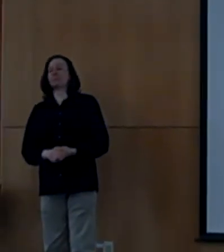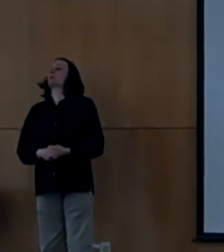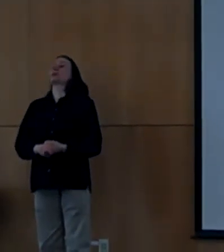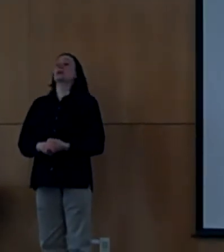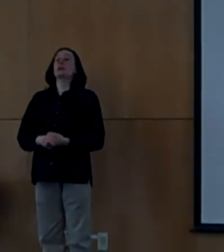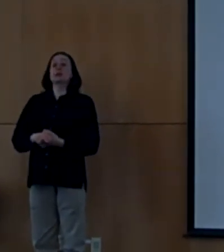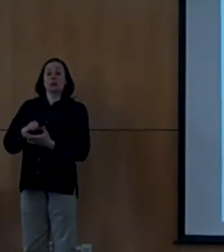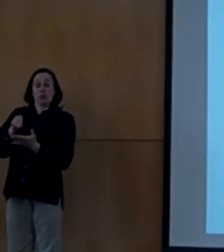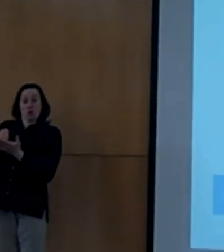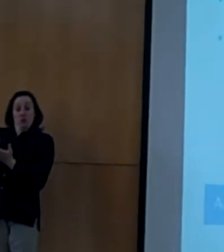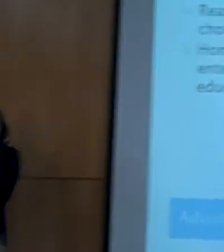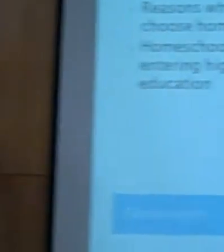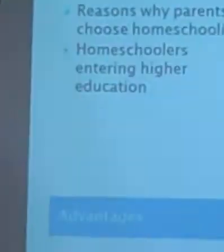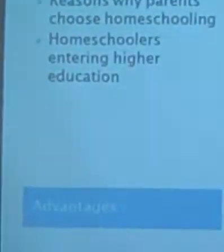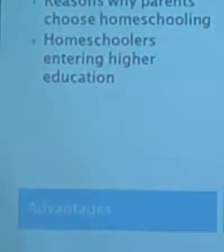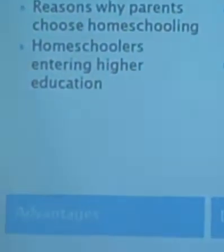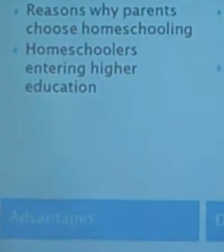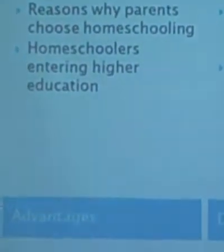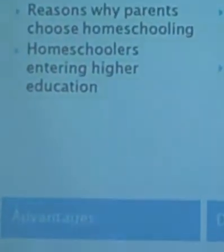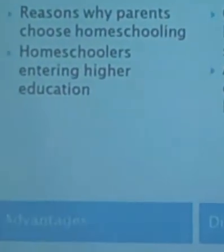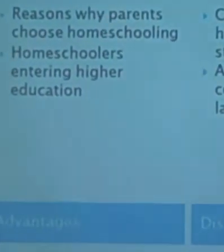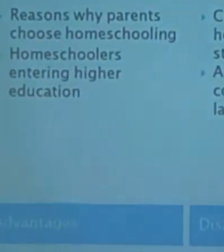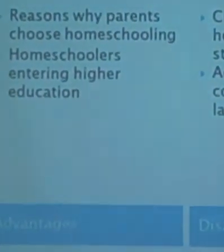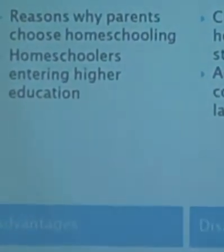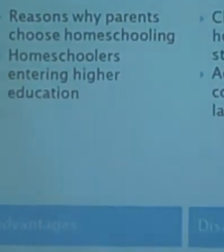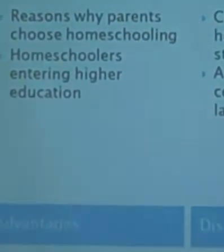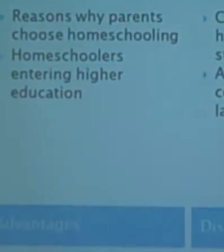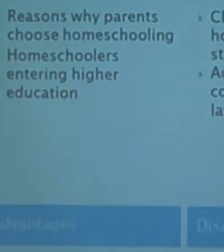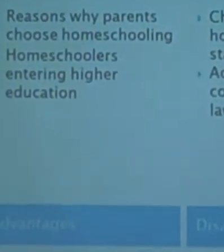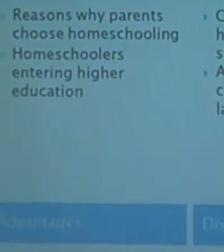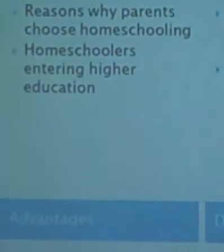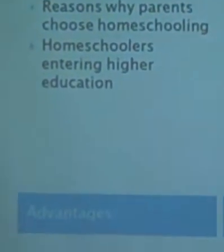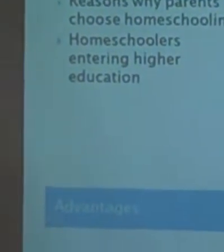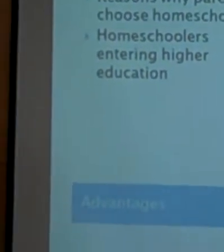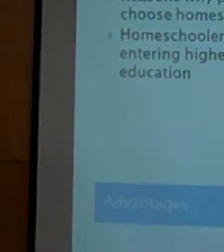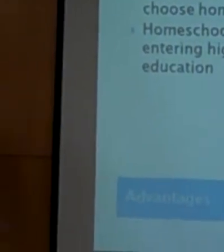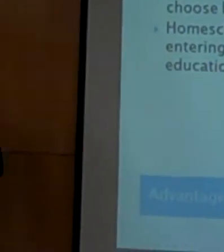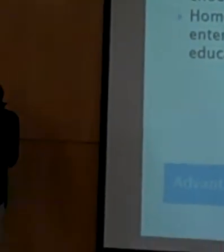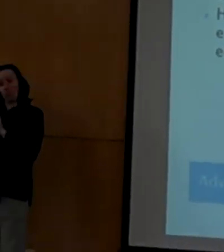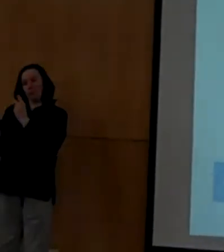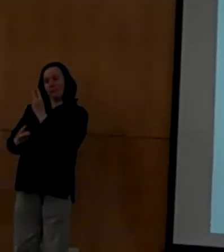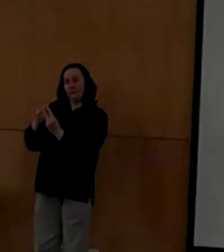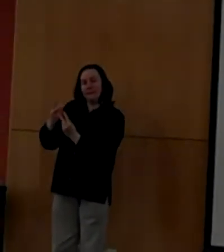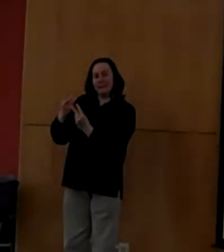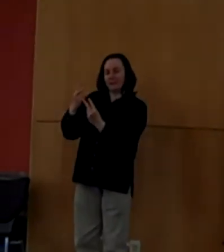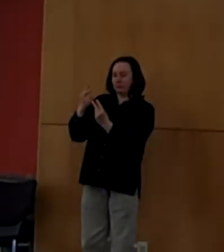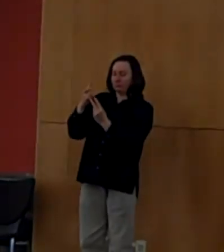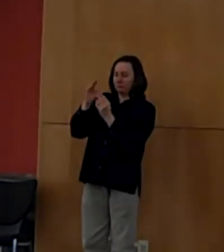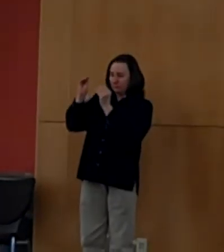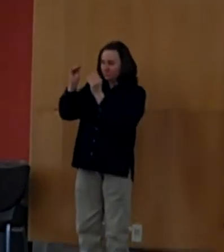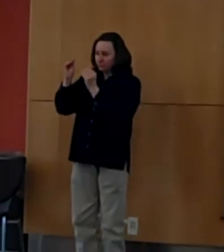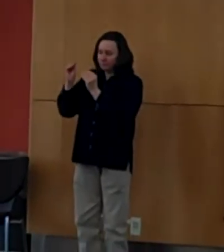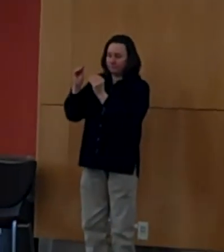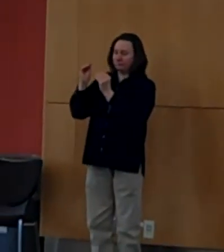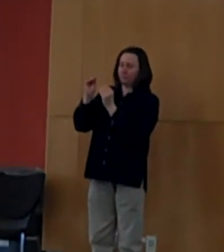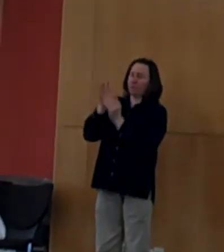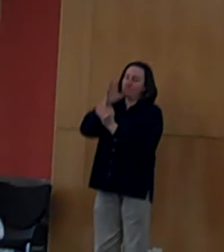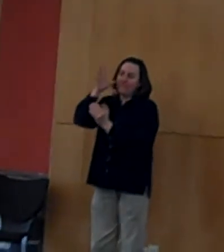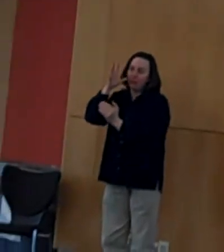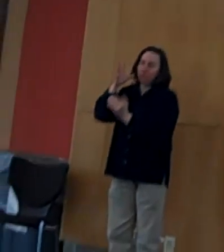conferences to talk with the students and the parents. They conduct workshops and orientations. As I